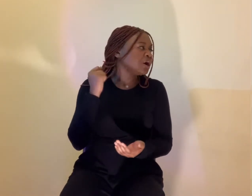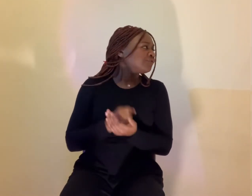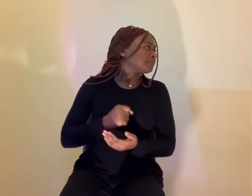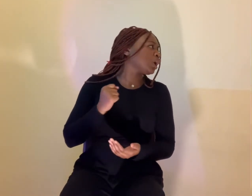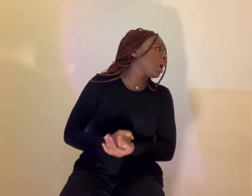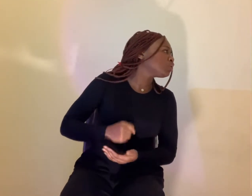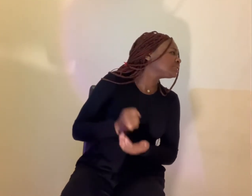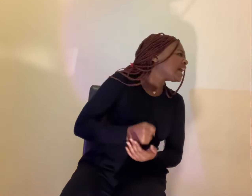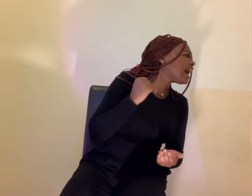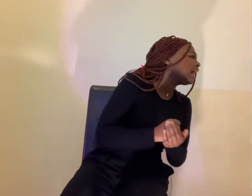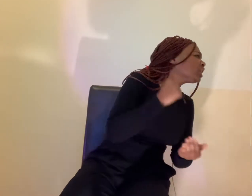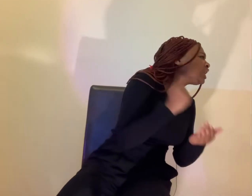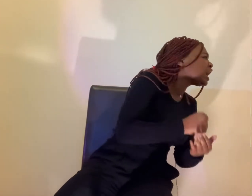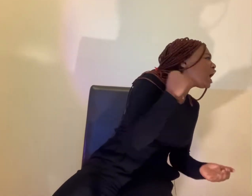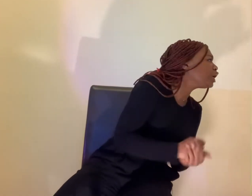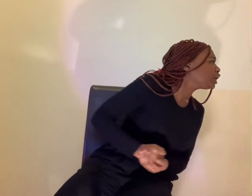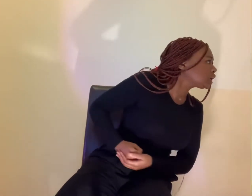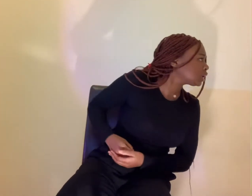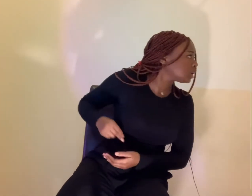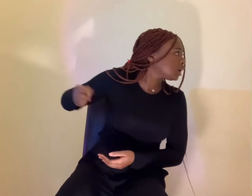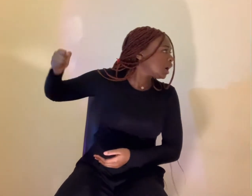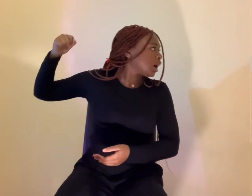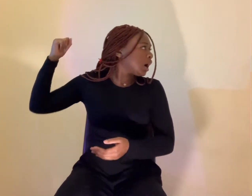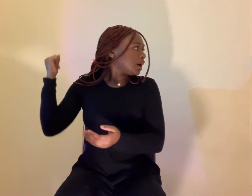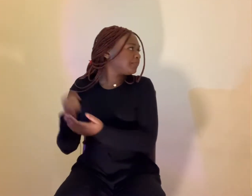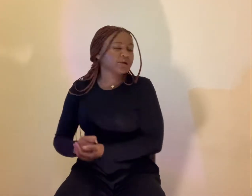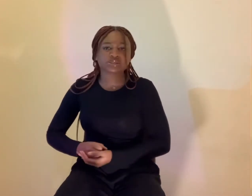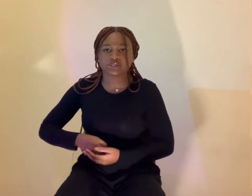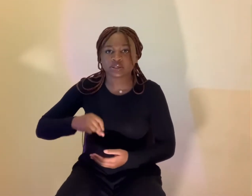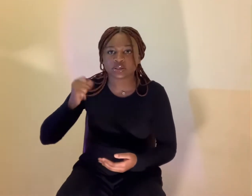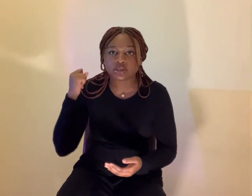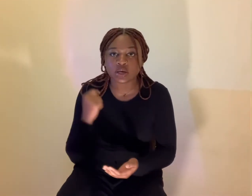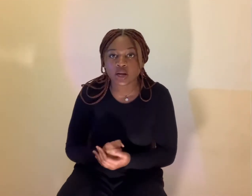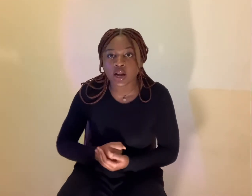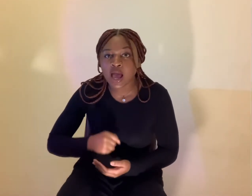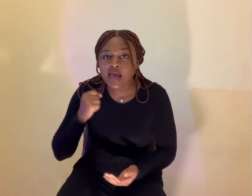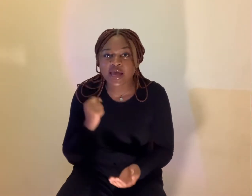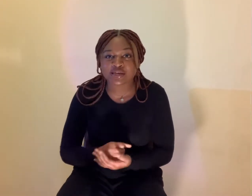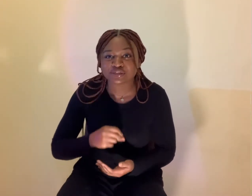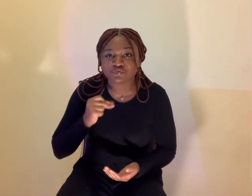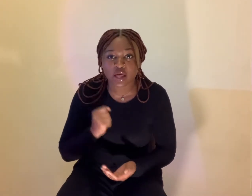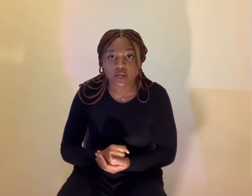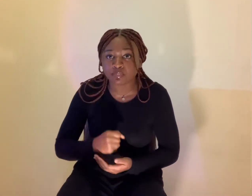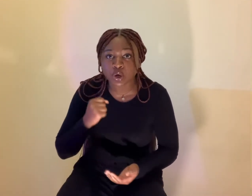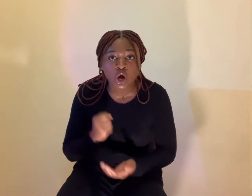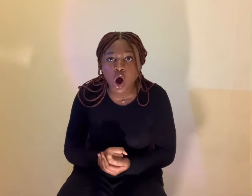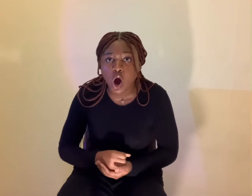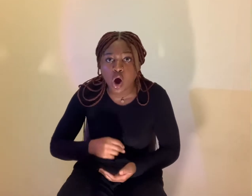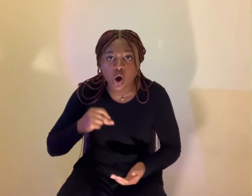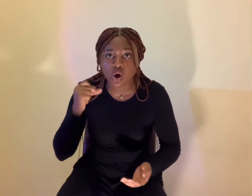from the hotel dark a person can develop a cold